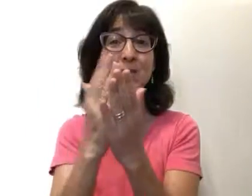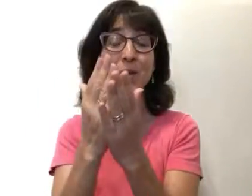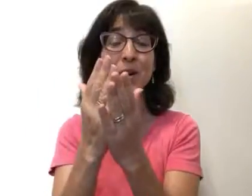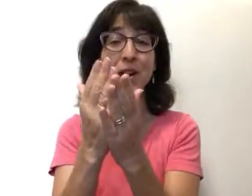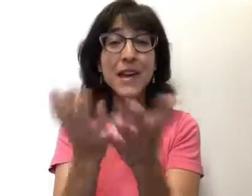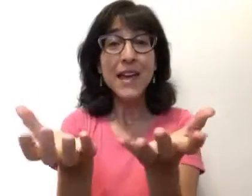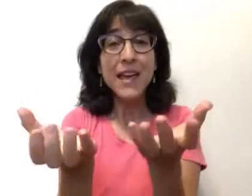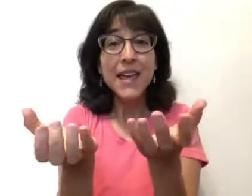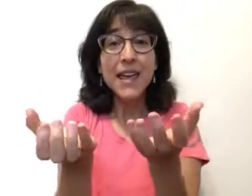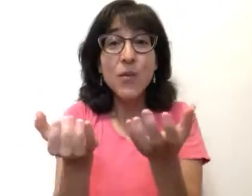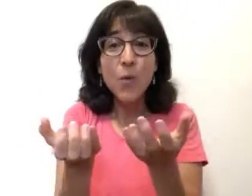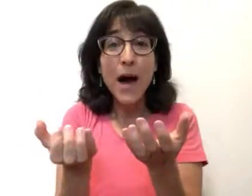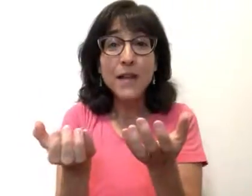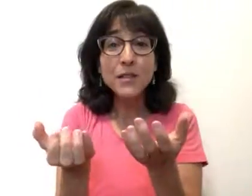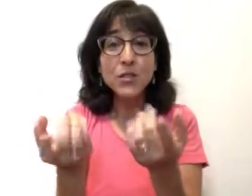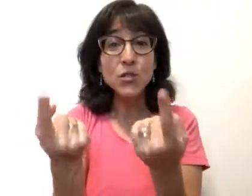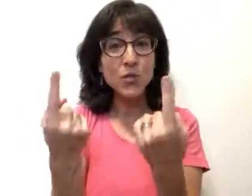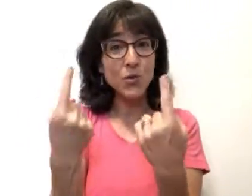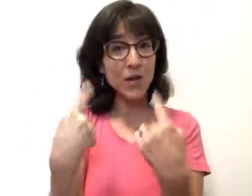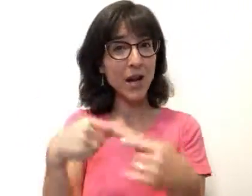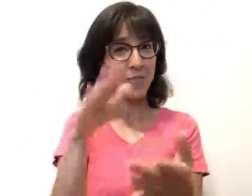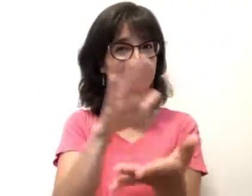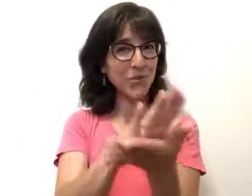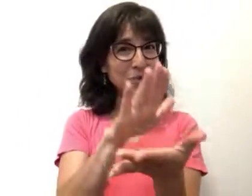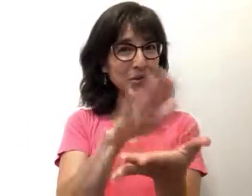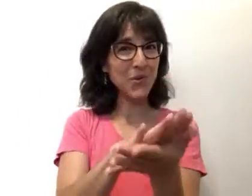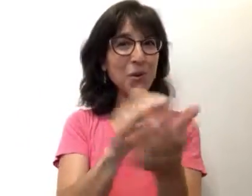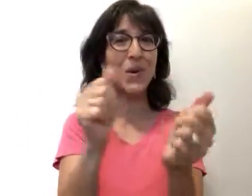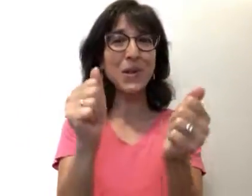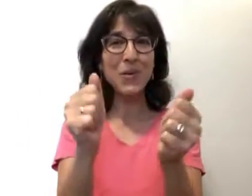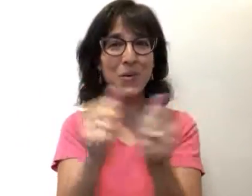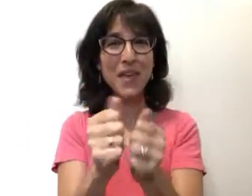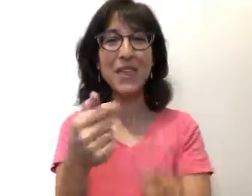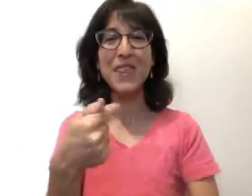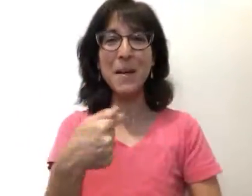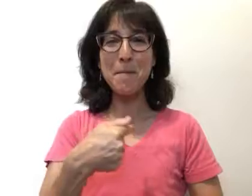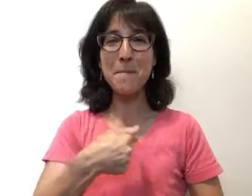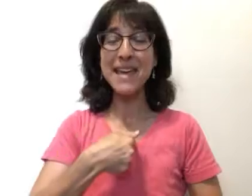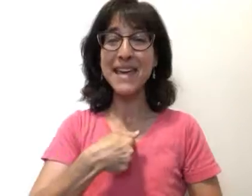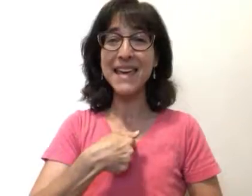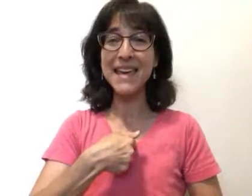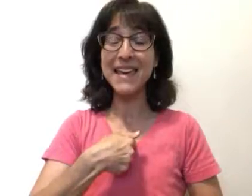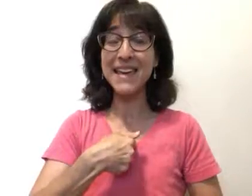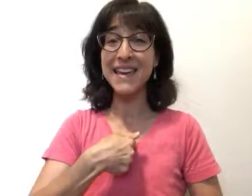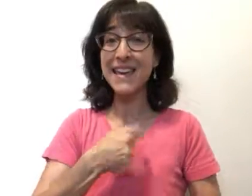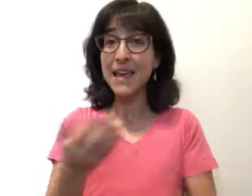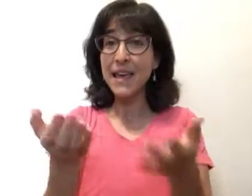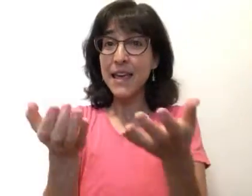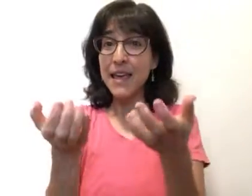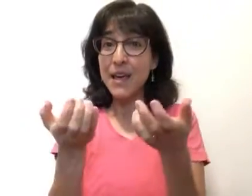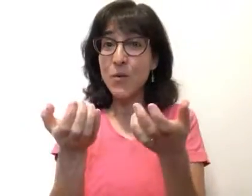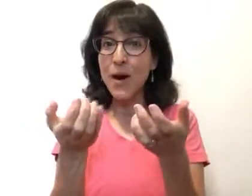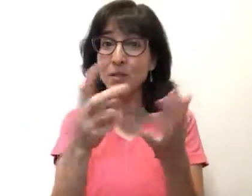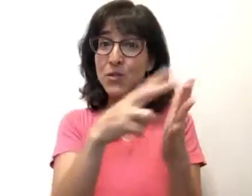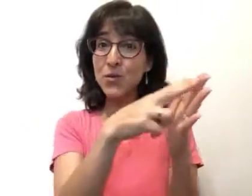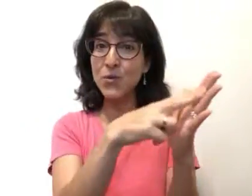door. He wants to come to school with me. He wants to